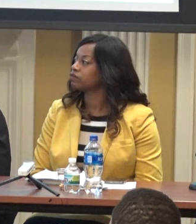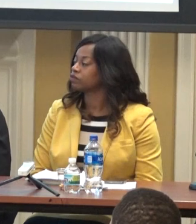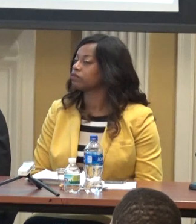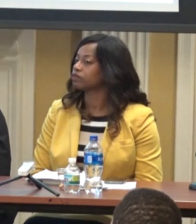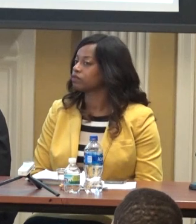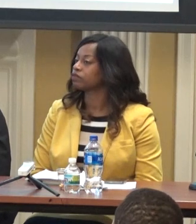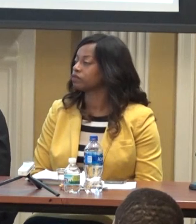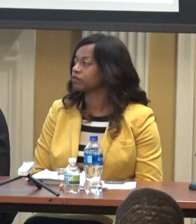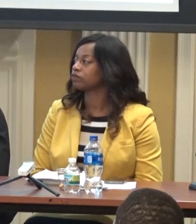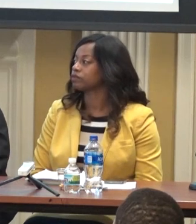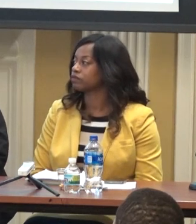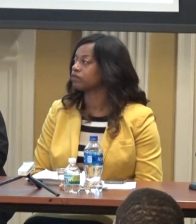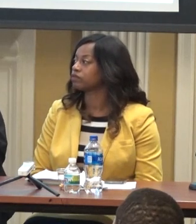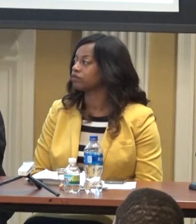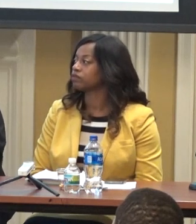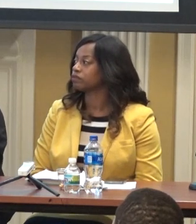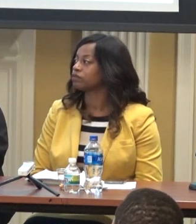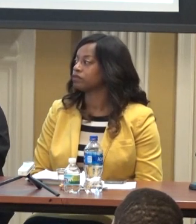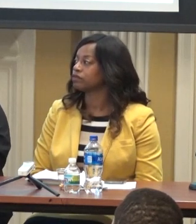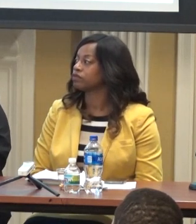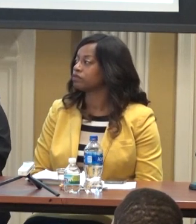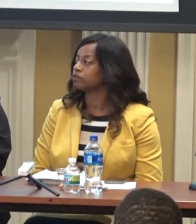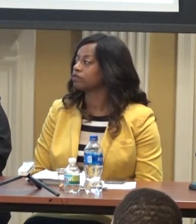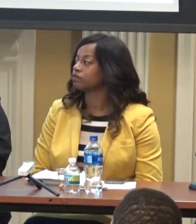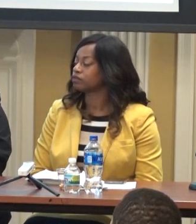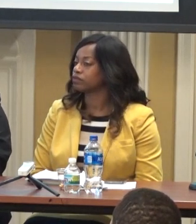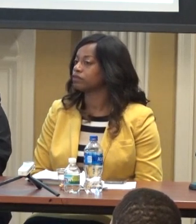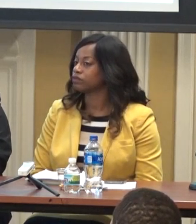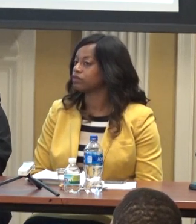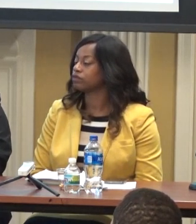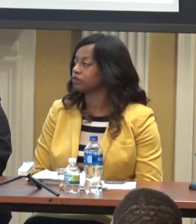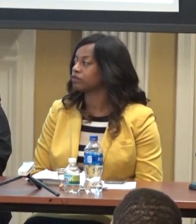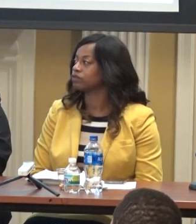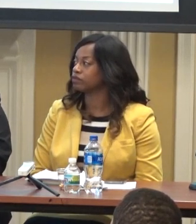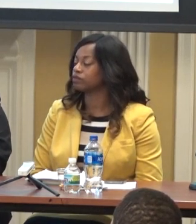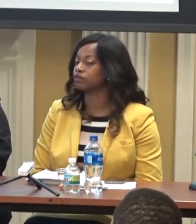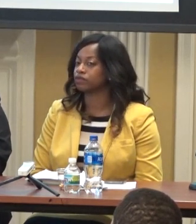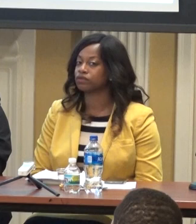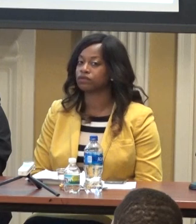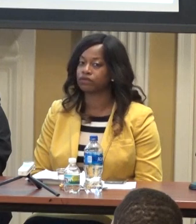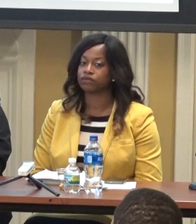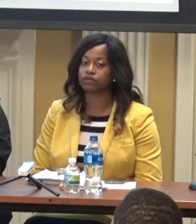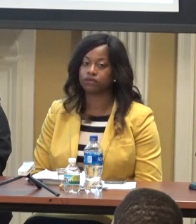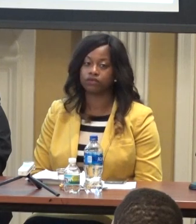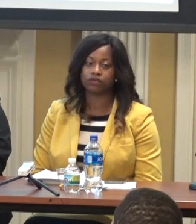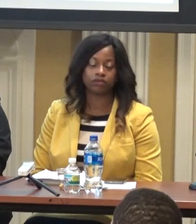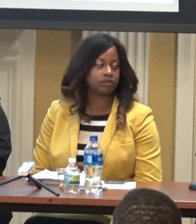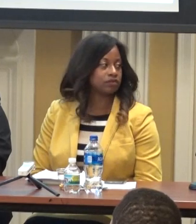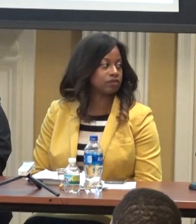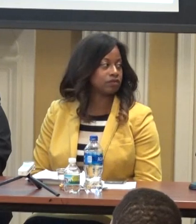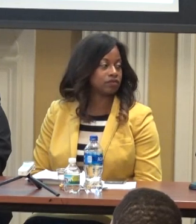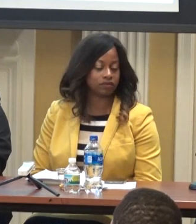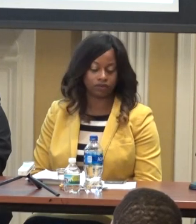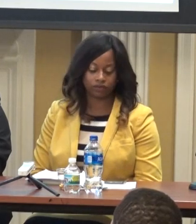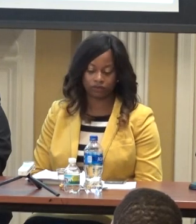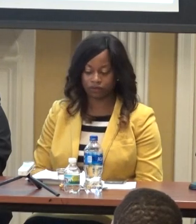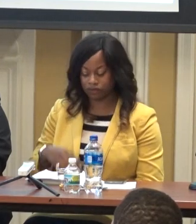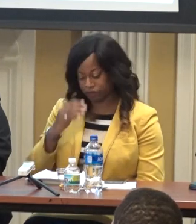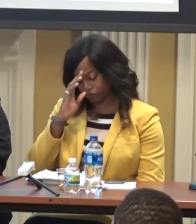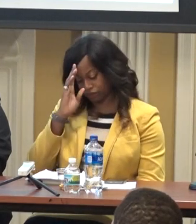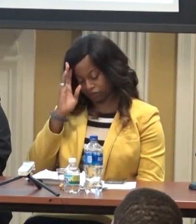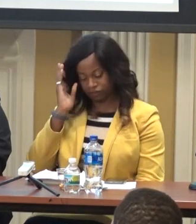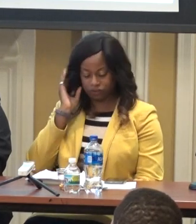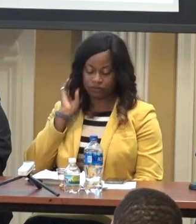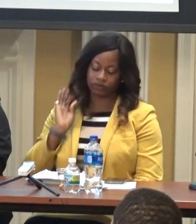the collective body of the church and and how they support each other and then tonio you were talking about your life your personal